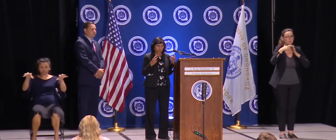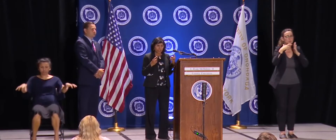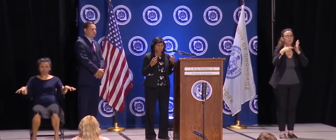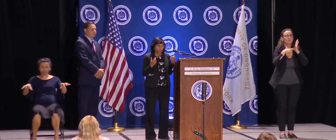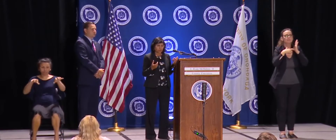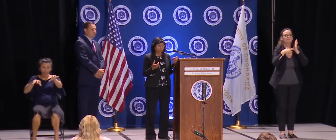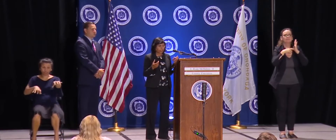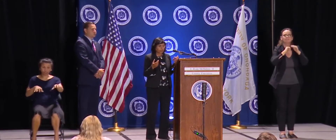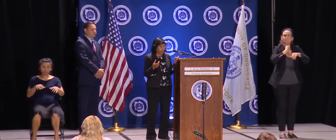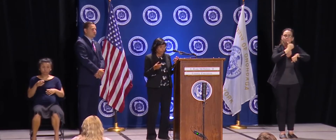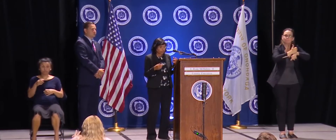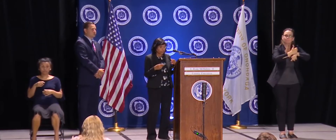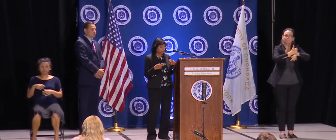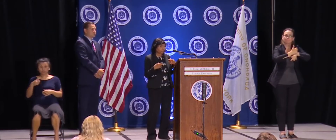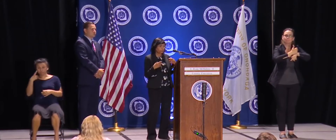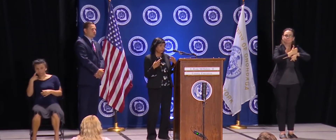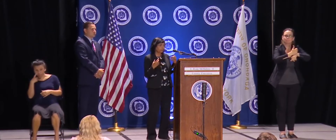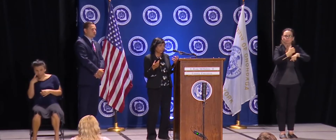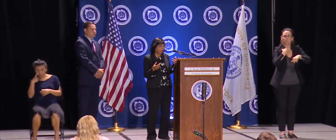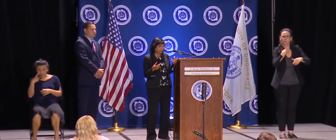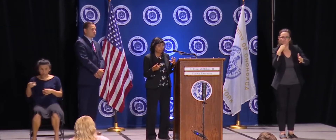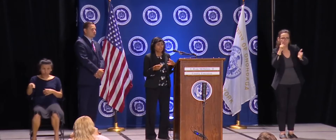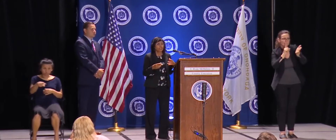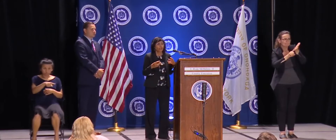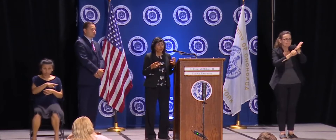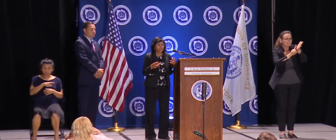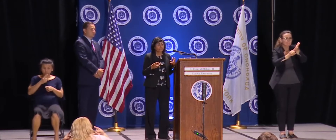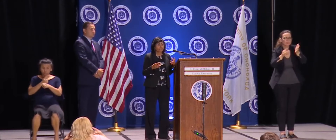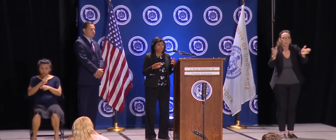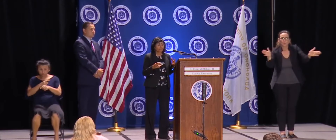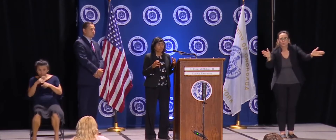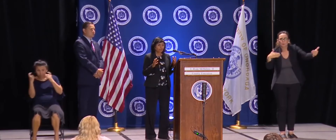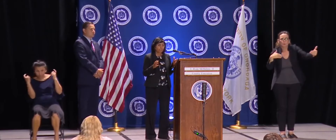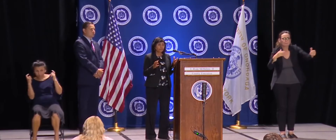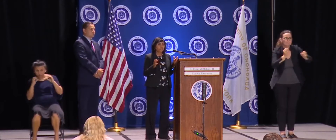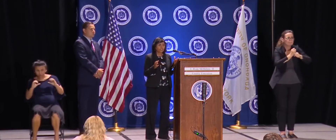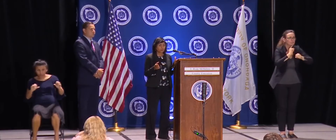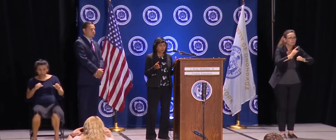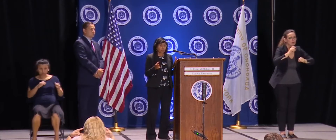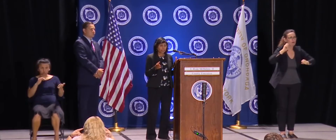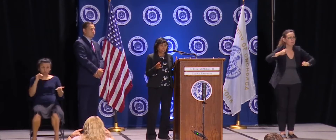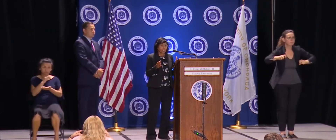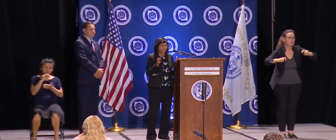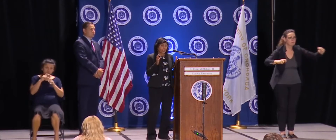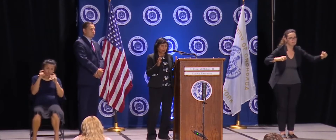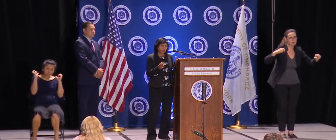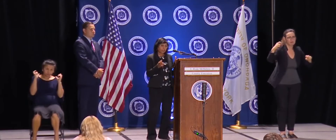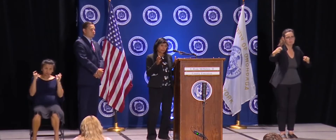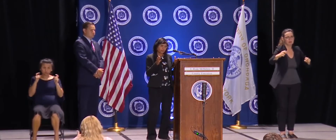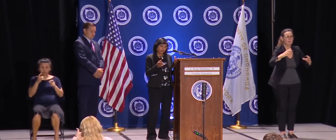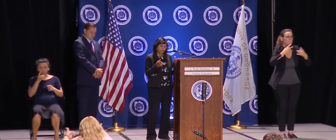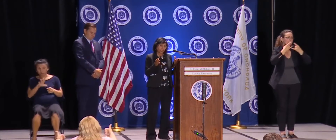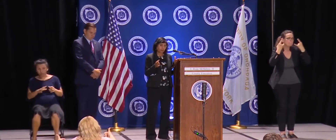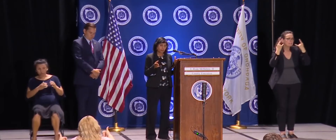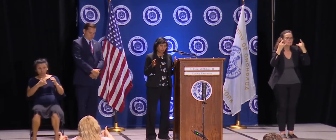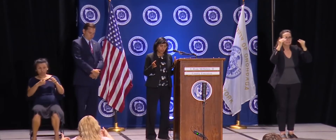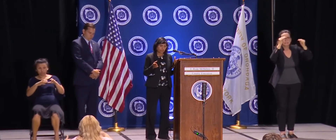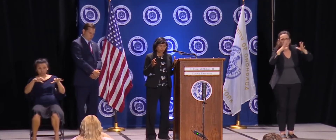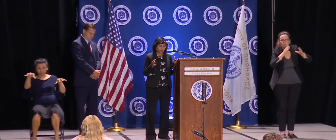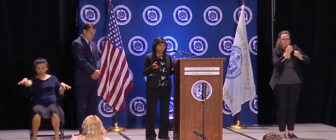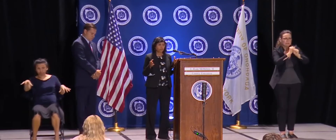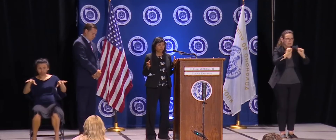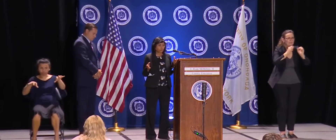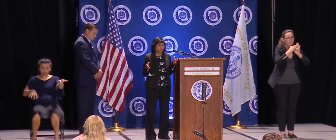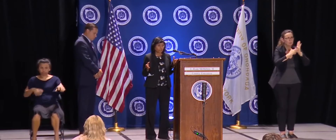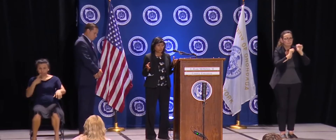people were, kids were wearing masks, teacher was wearing masks. All these things are really very important. However, in first couple of